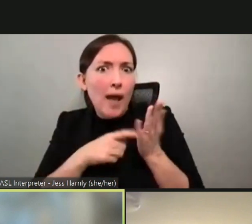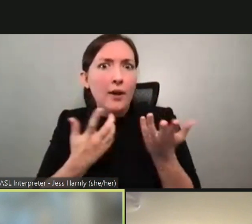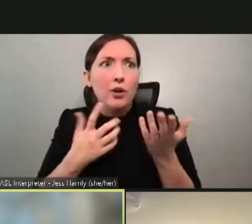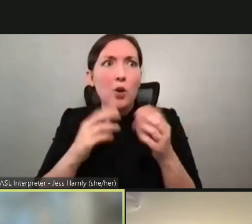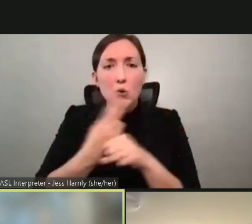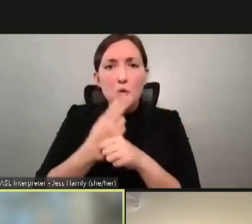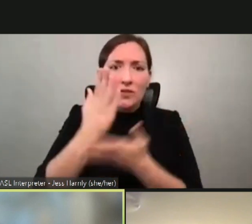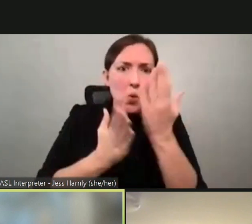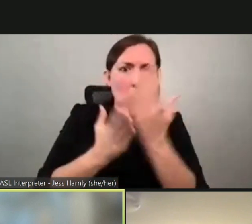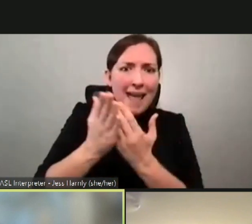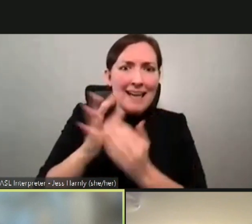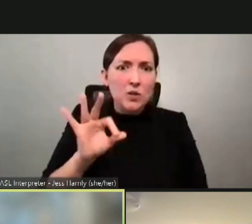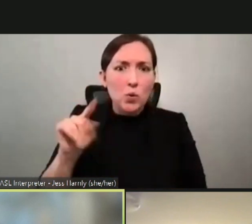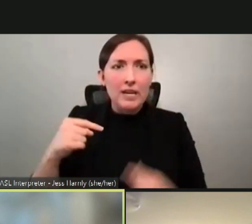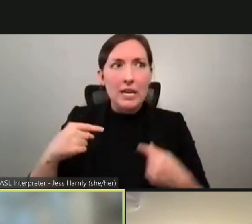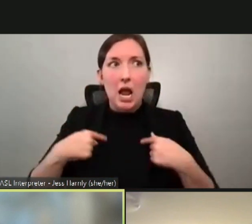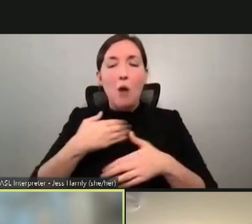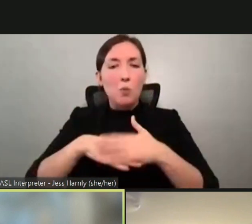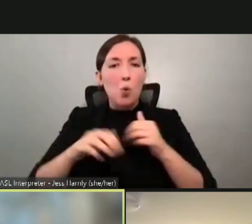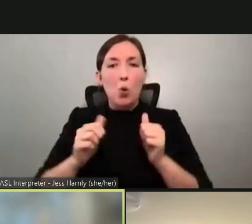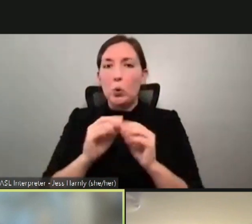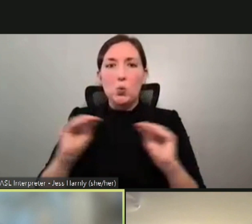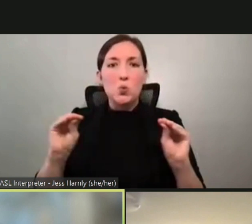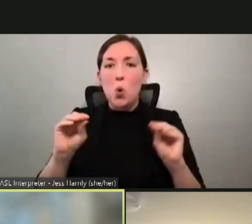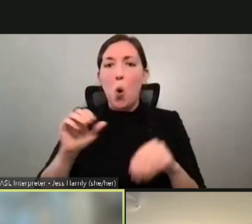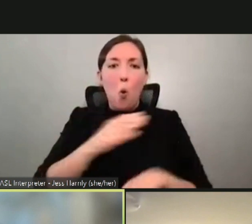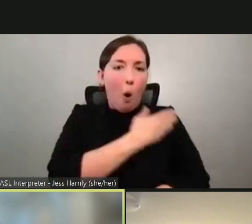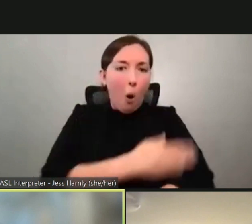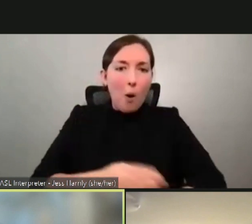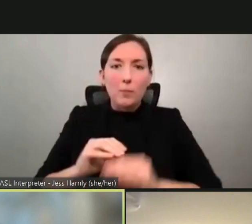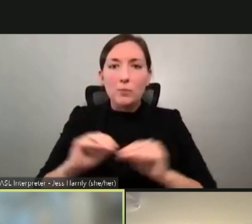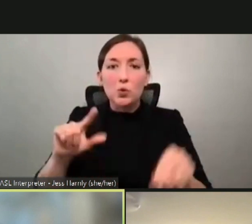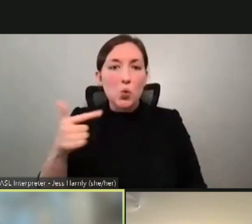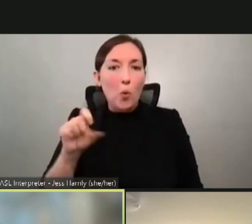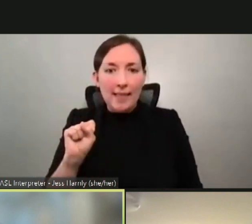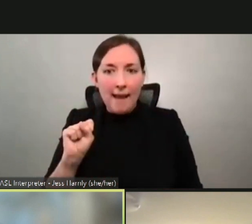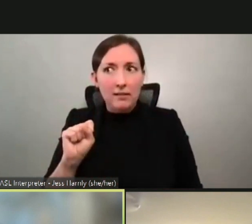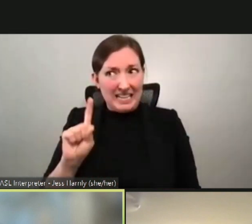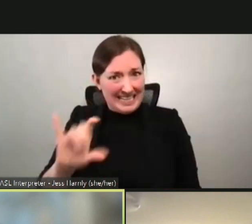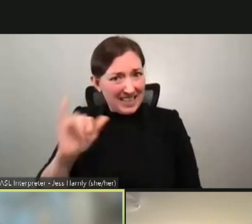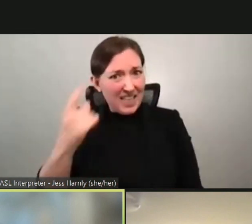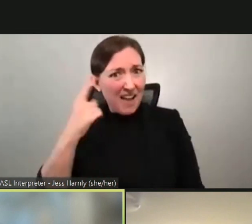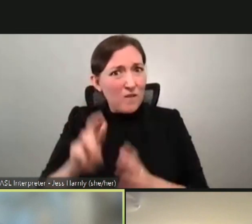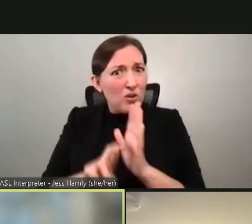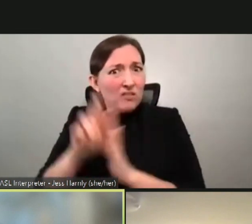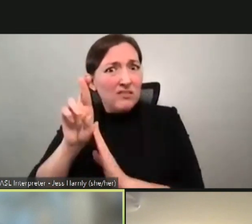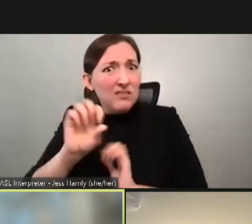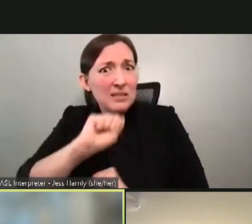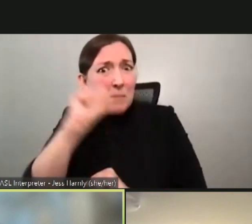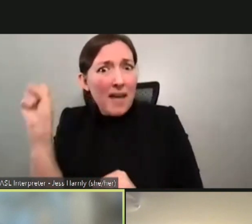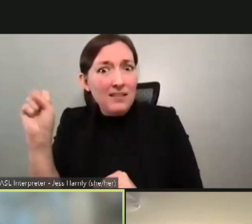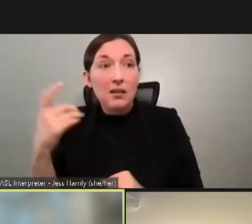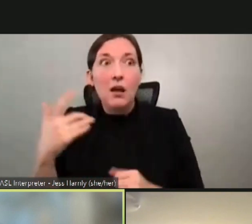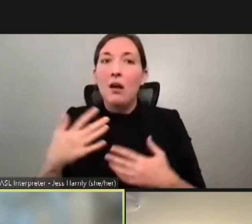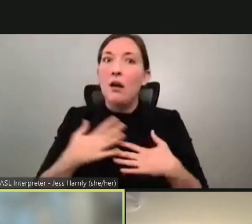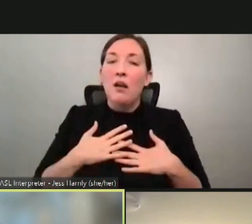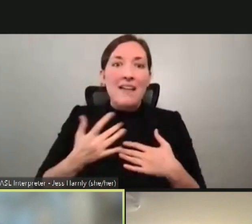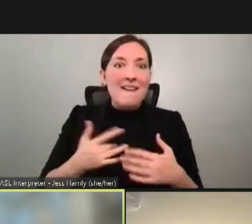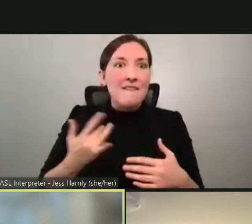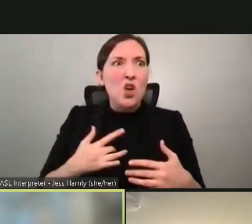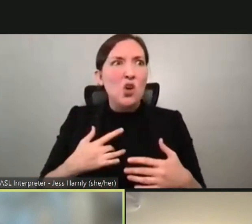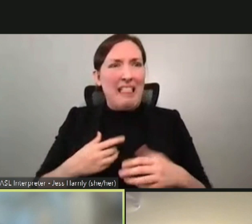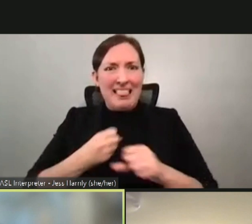hands or feet? I was born without arms or legs. I, I, I found it to be like Dwayne, just liberating to be in a